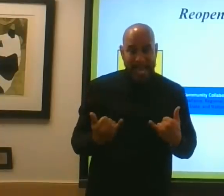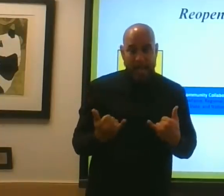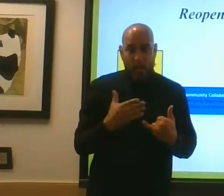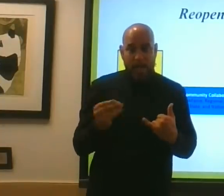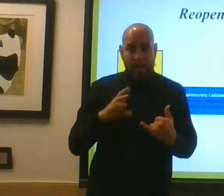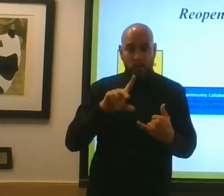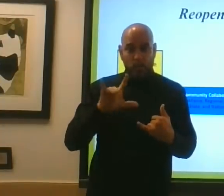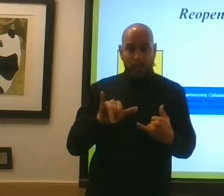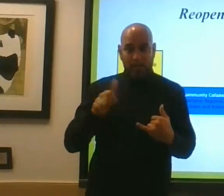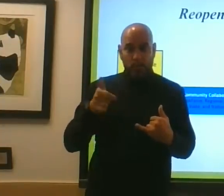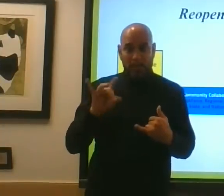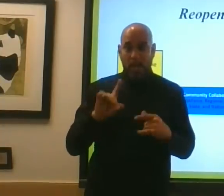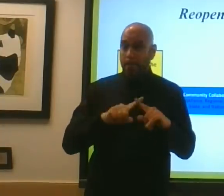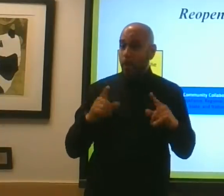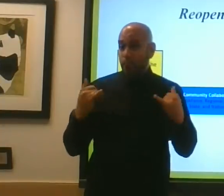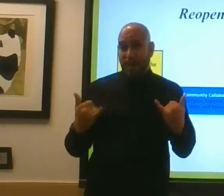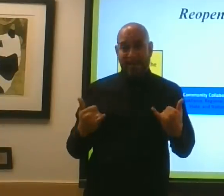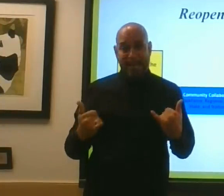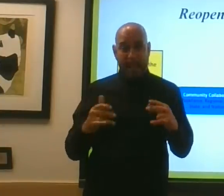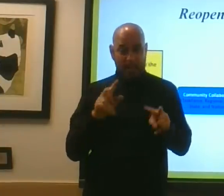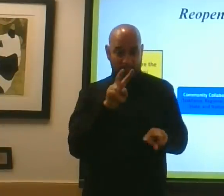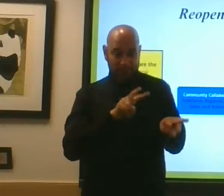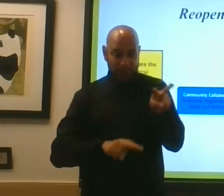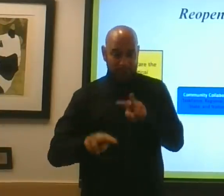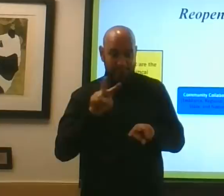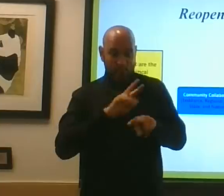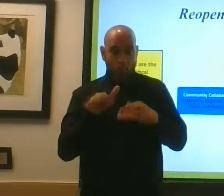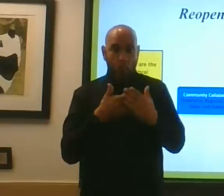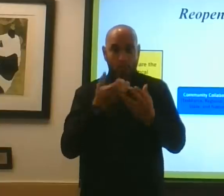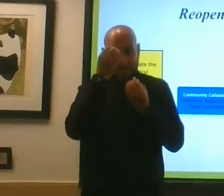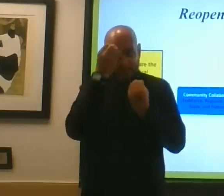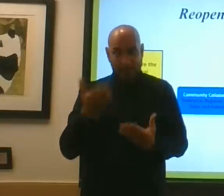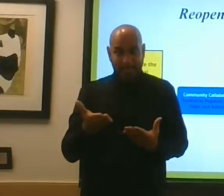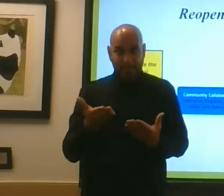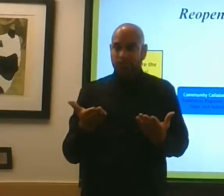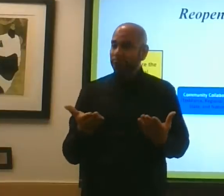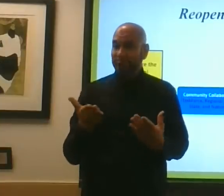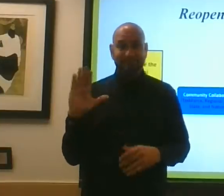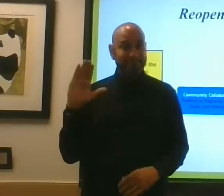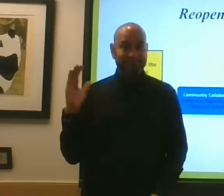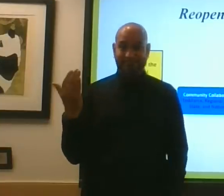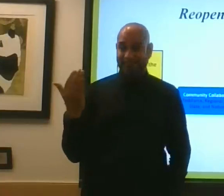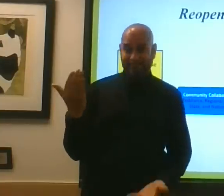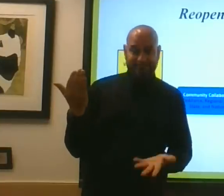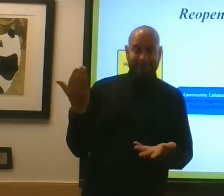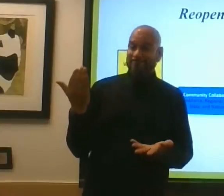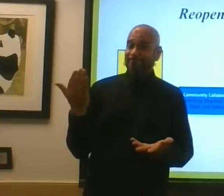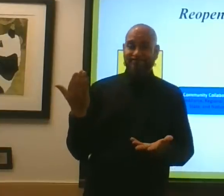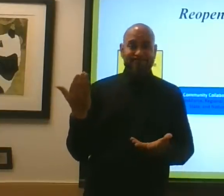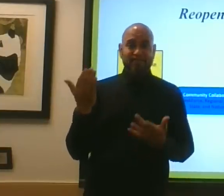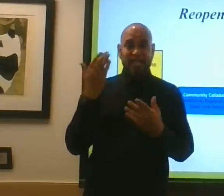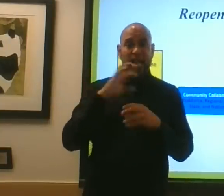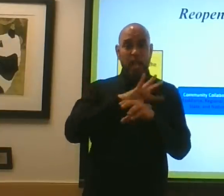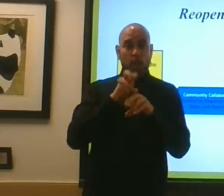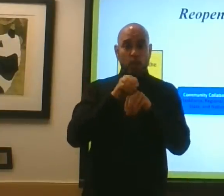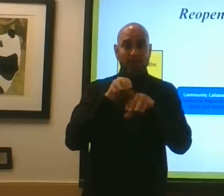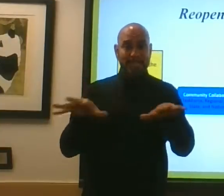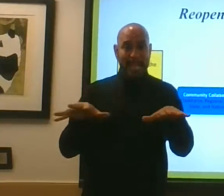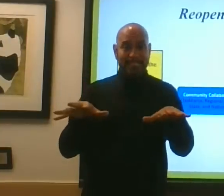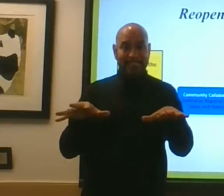is, as a situation, as we look at the data, it appears that the virus transmission